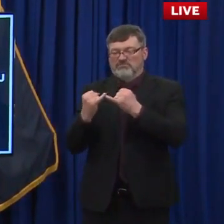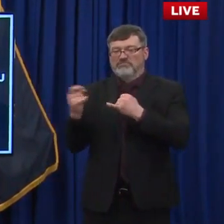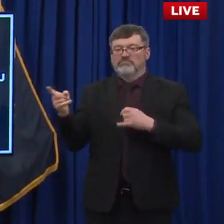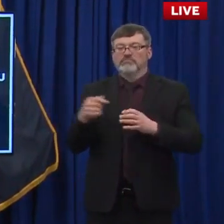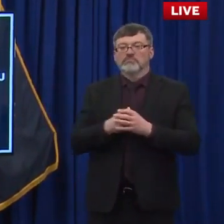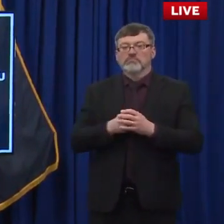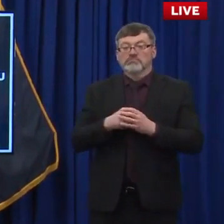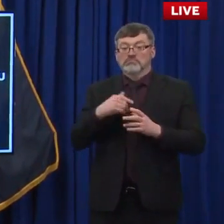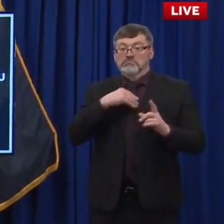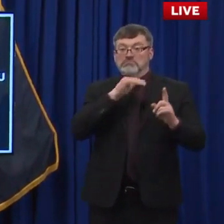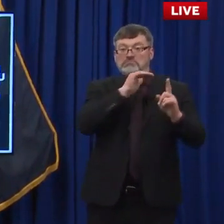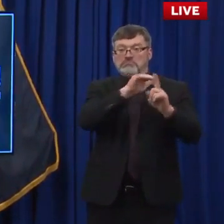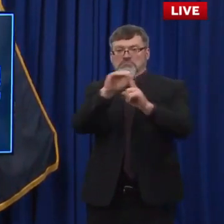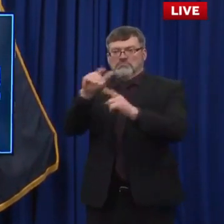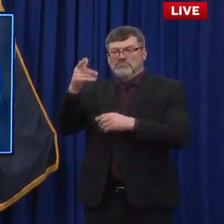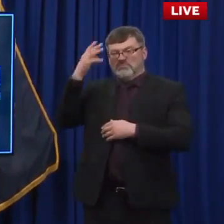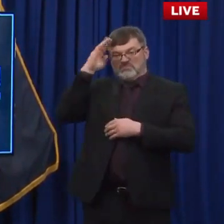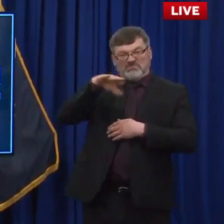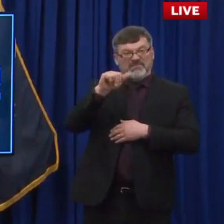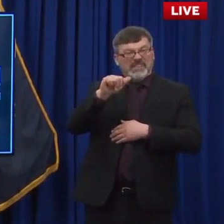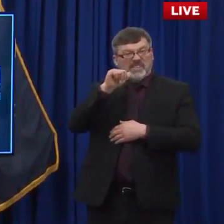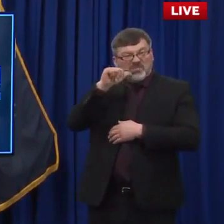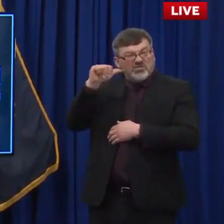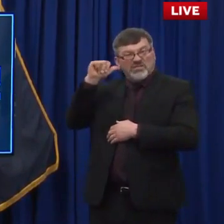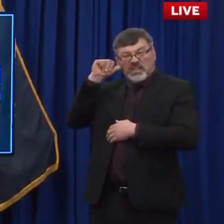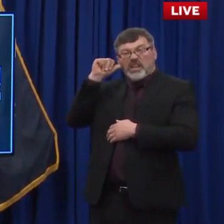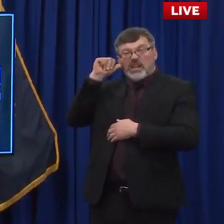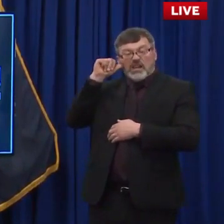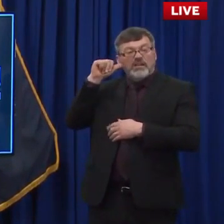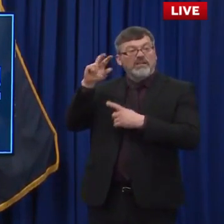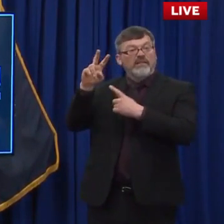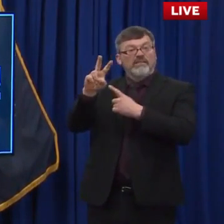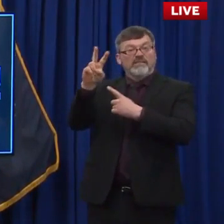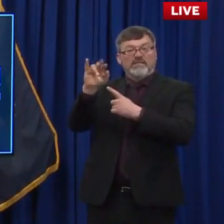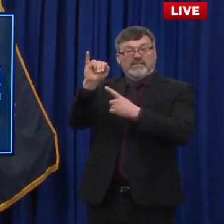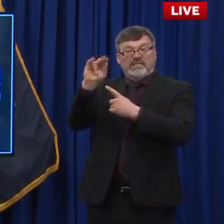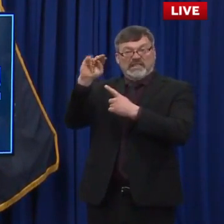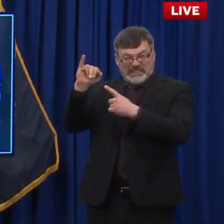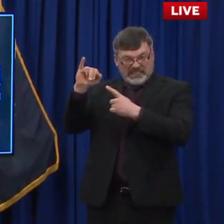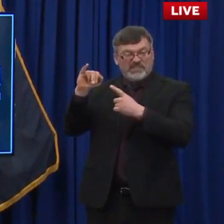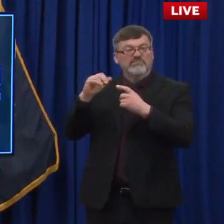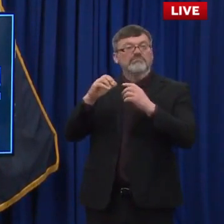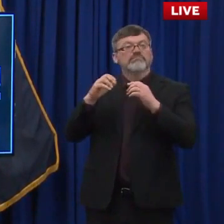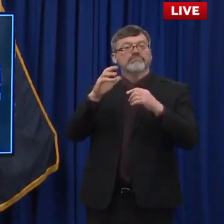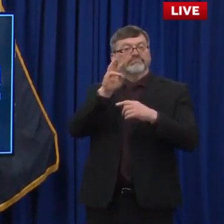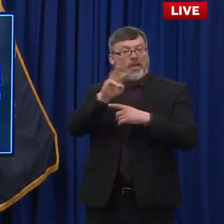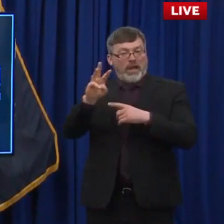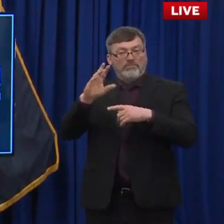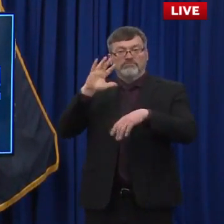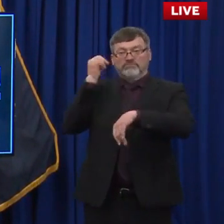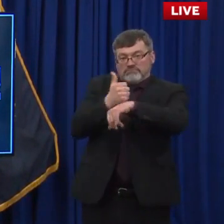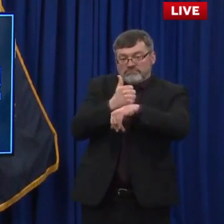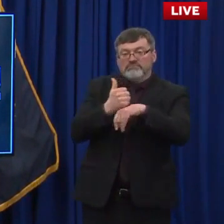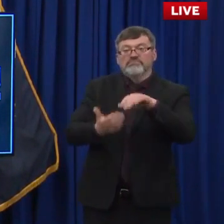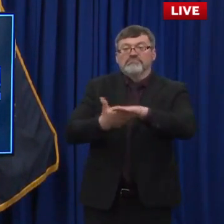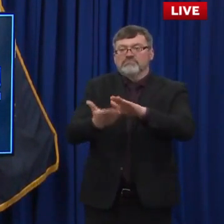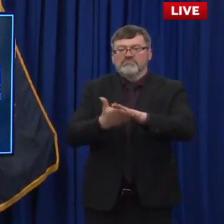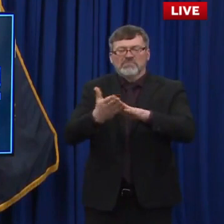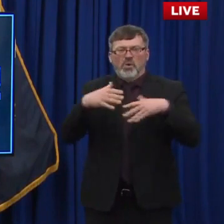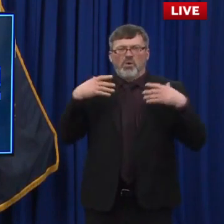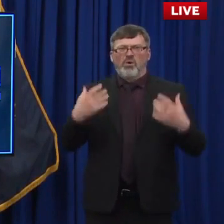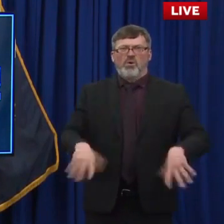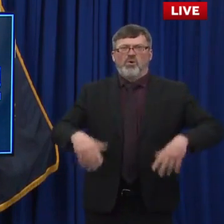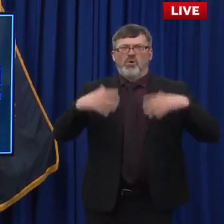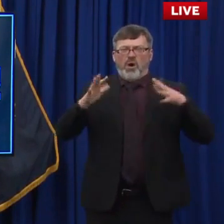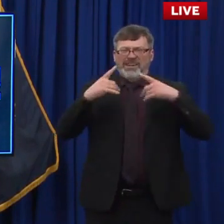folks know, yesterday we launched Vinny, the Vaccine and Immunization Network Interface. Huge success. So we're very